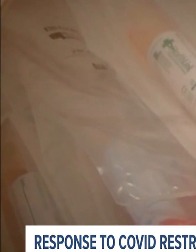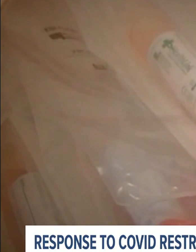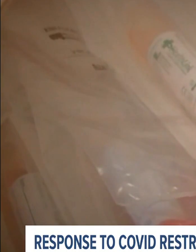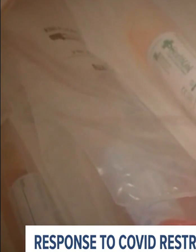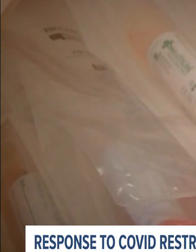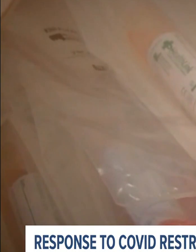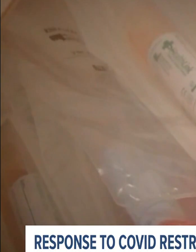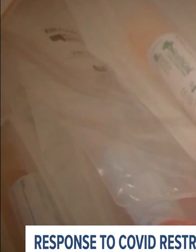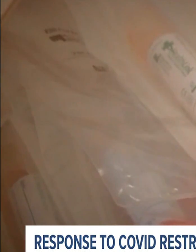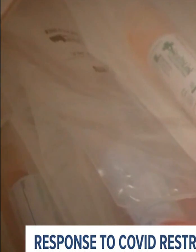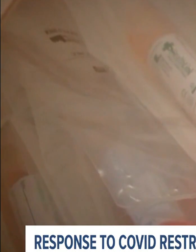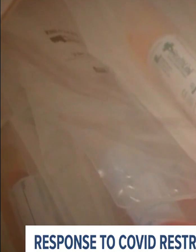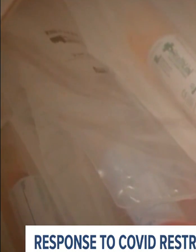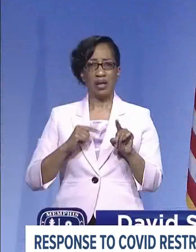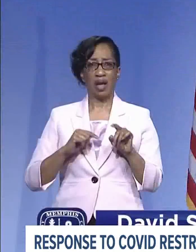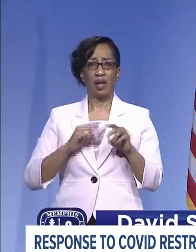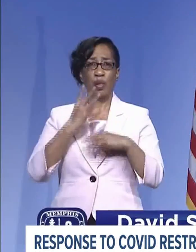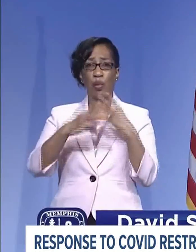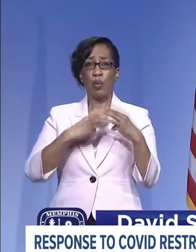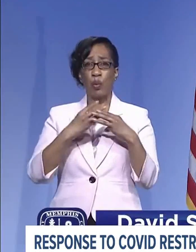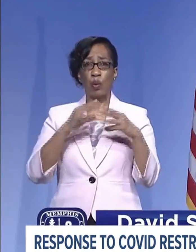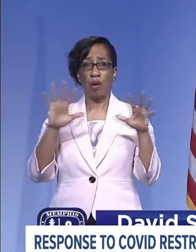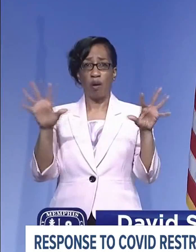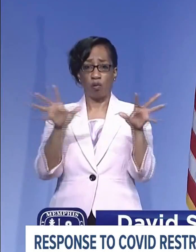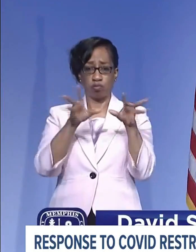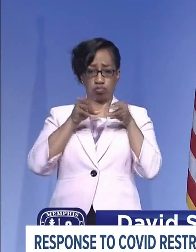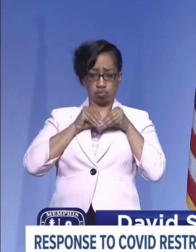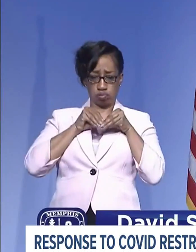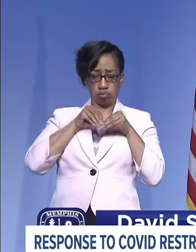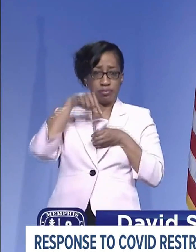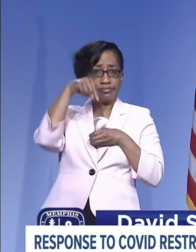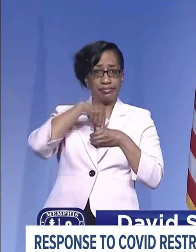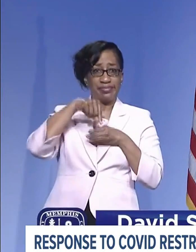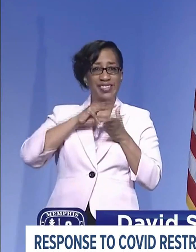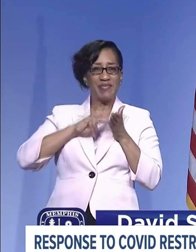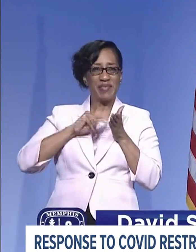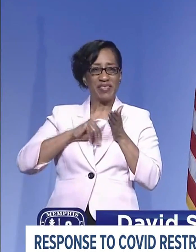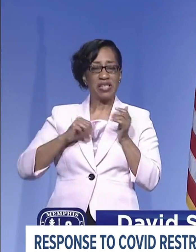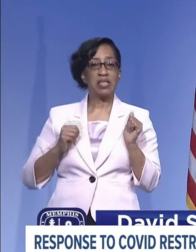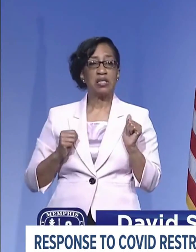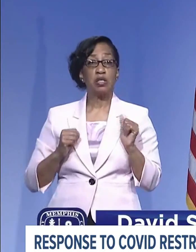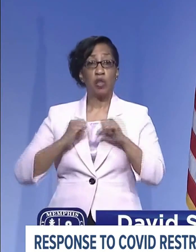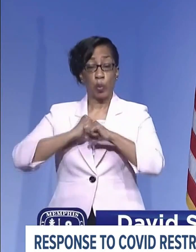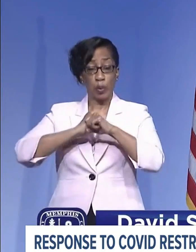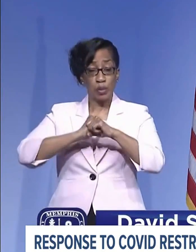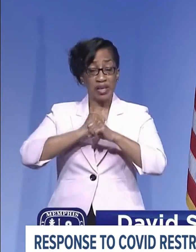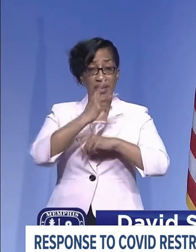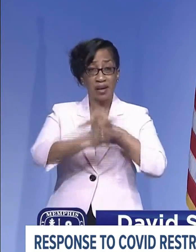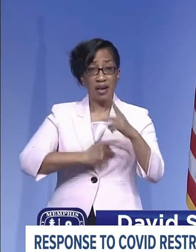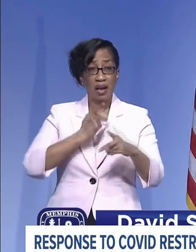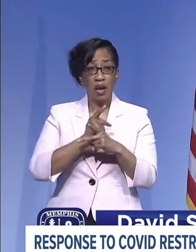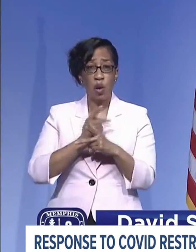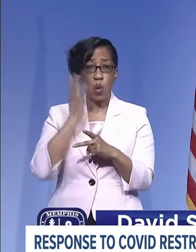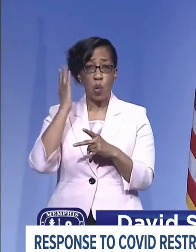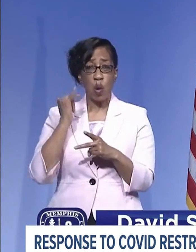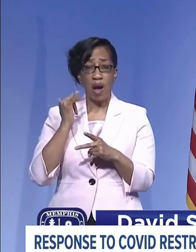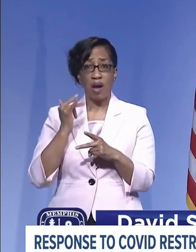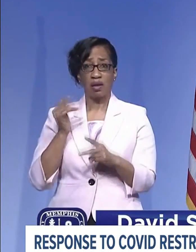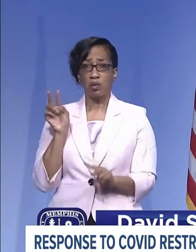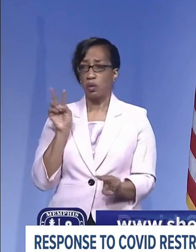just a dozen or so in the country. We are detecting these variants because our surveillance capability is more